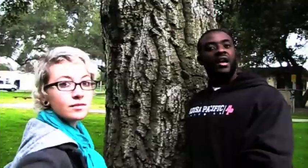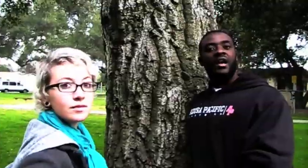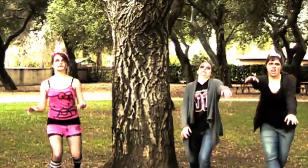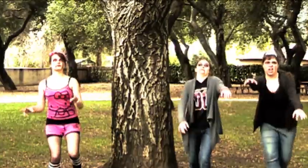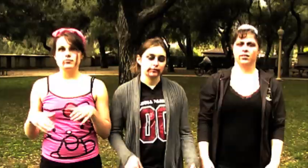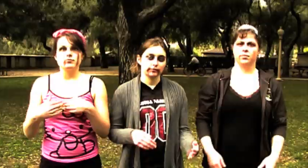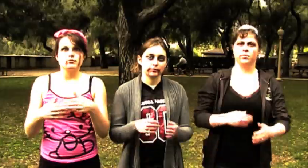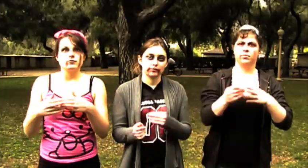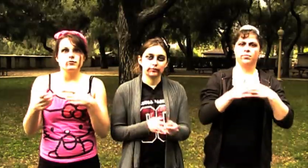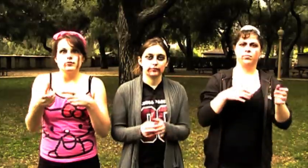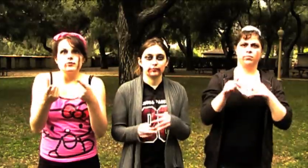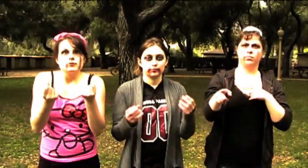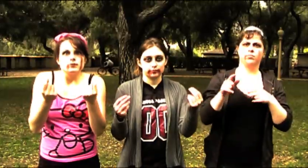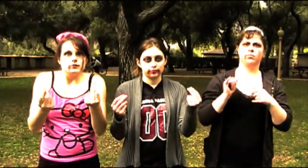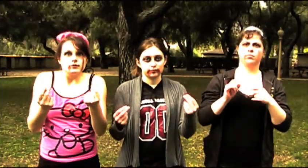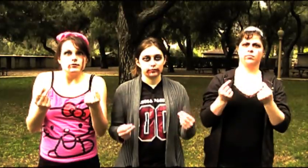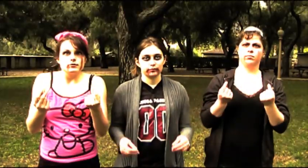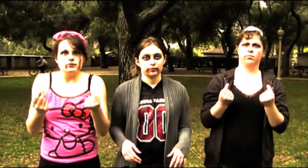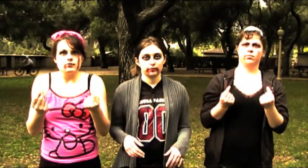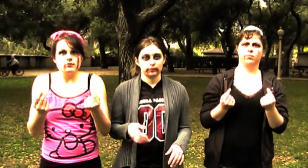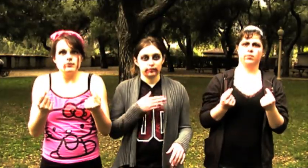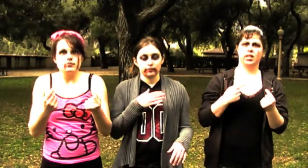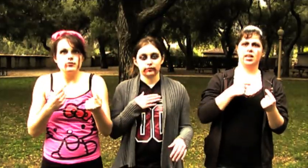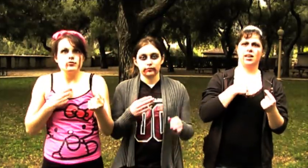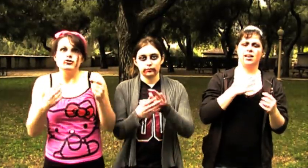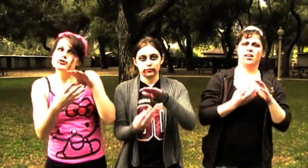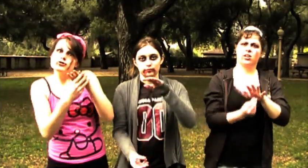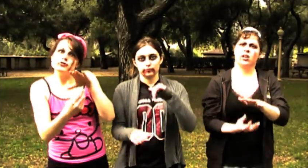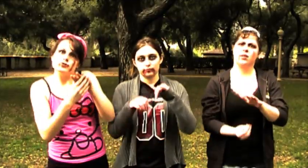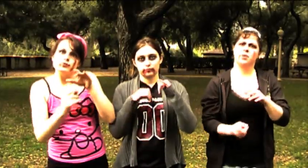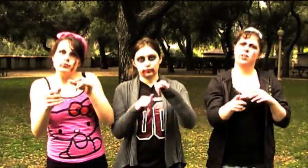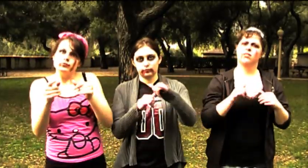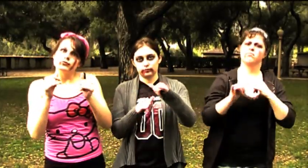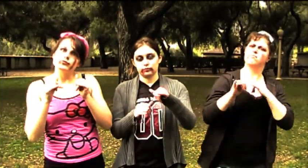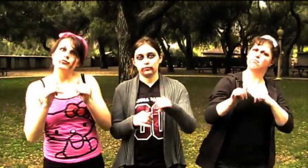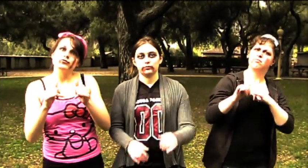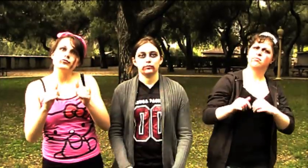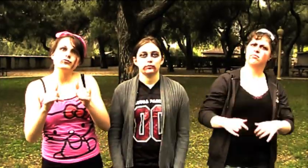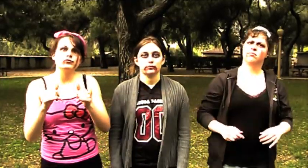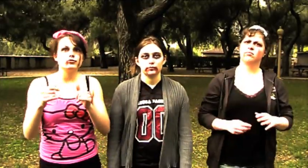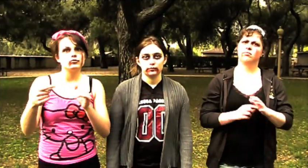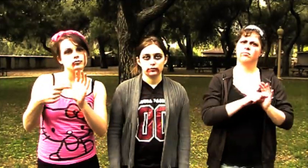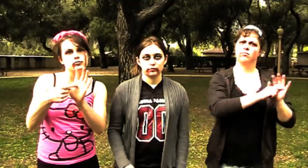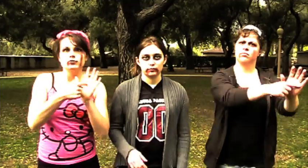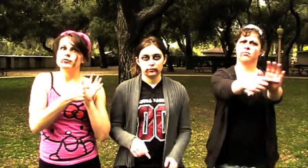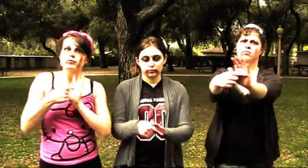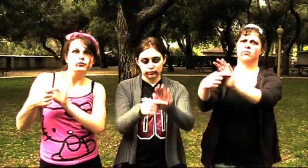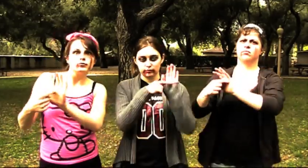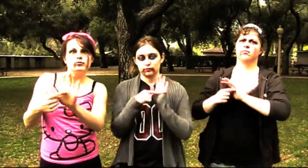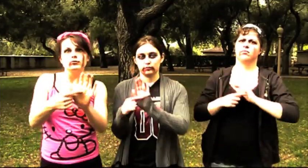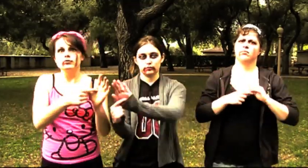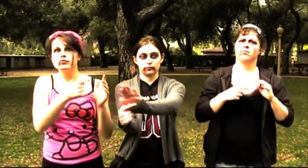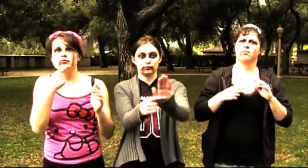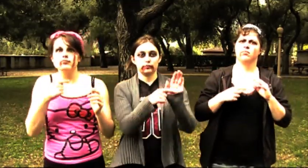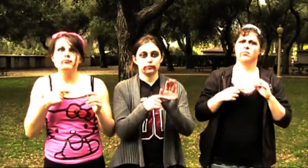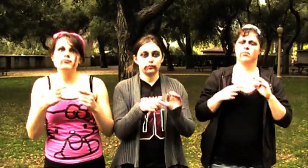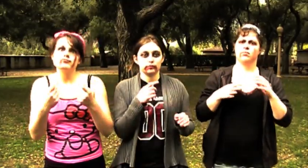What the hell do you do? I'll do it too Show me everything and tell me how